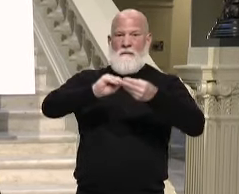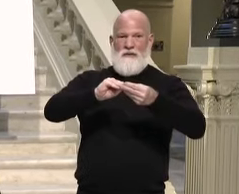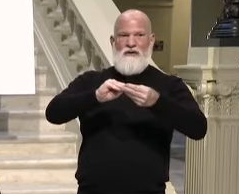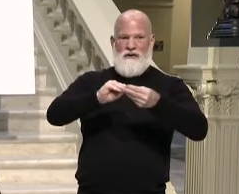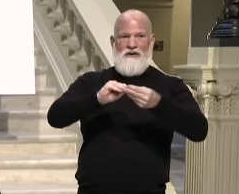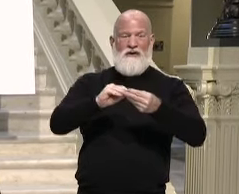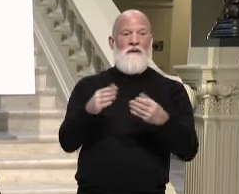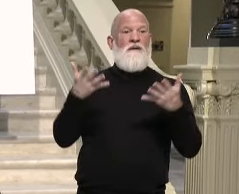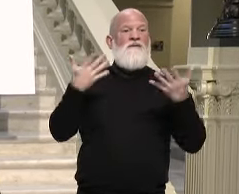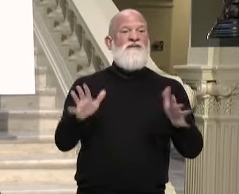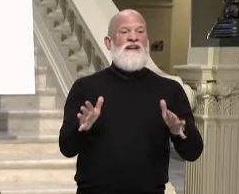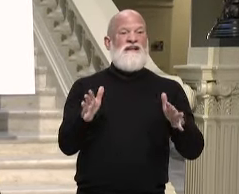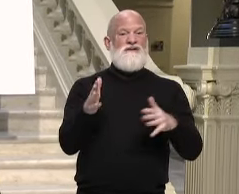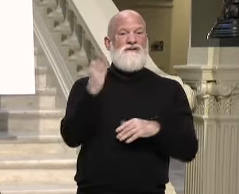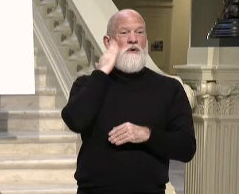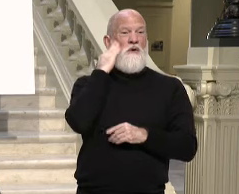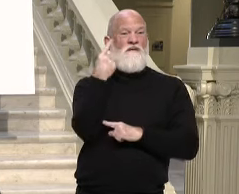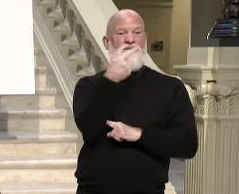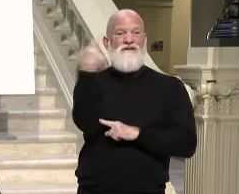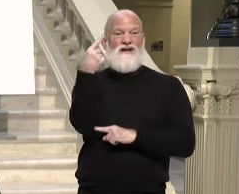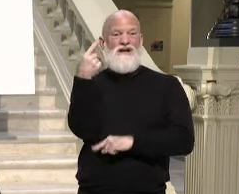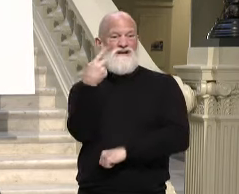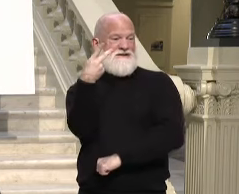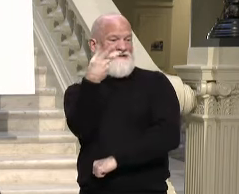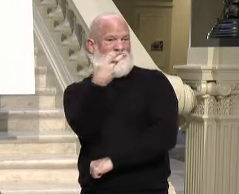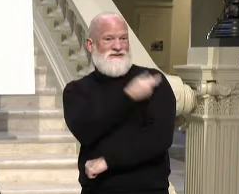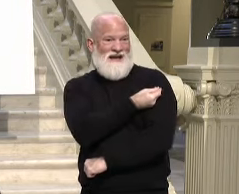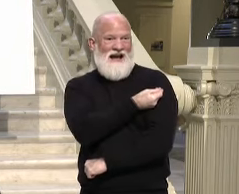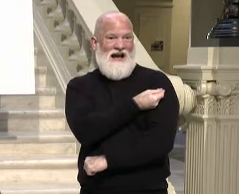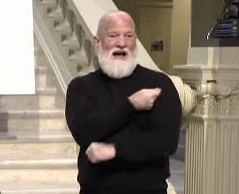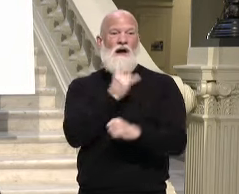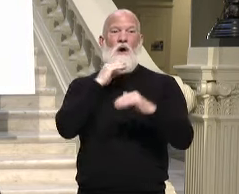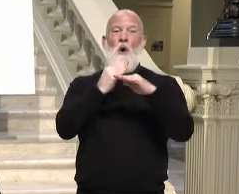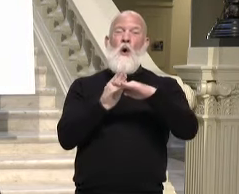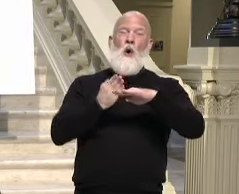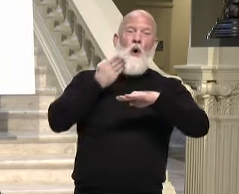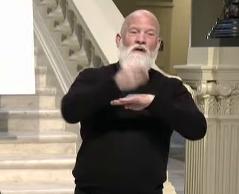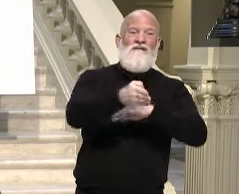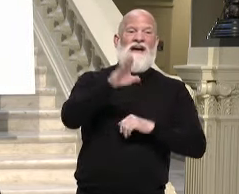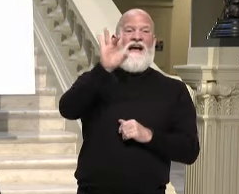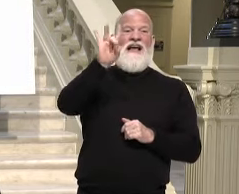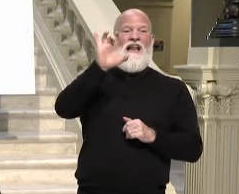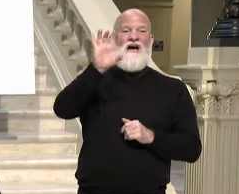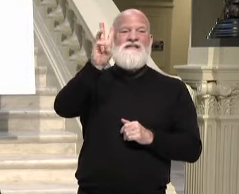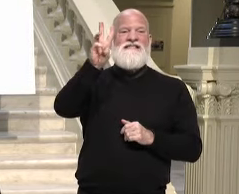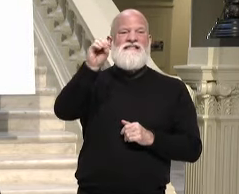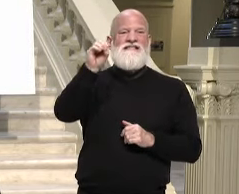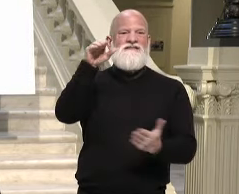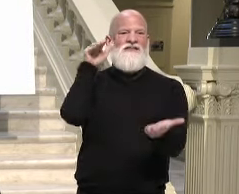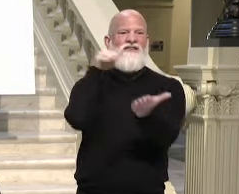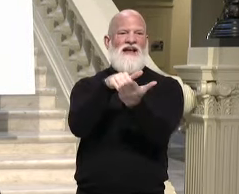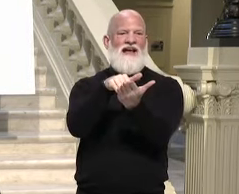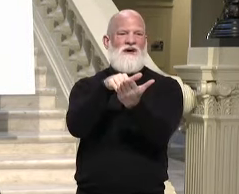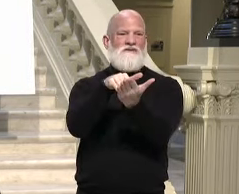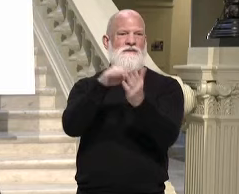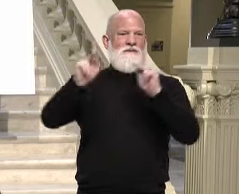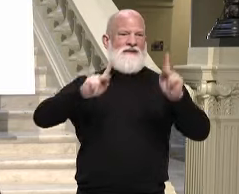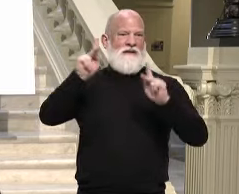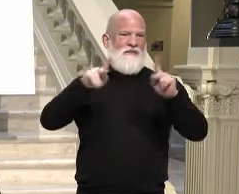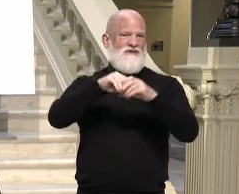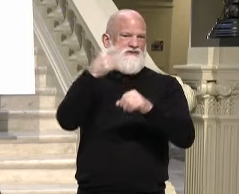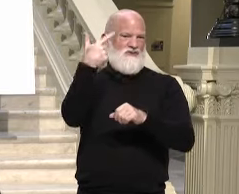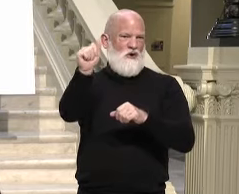860,000 Georgians over the age of 65, which is a group that accounts for